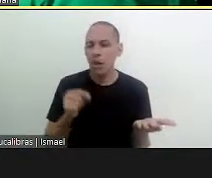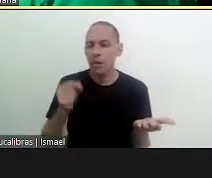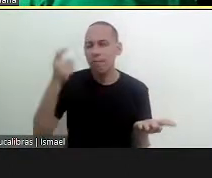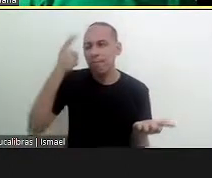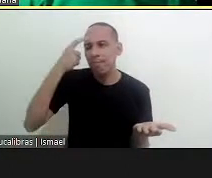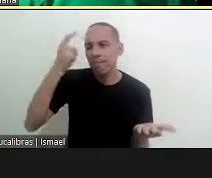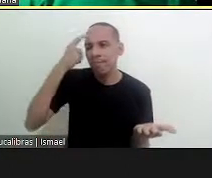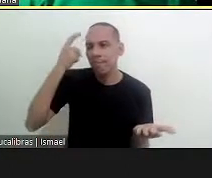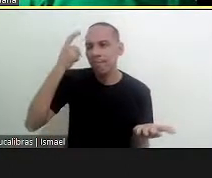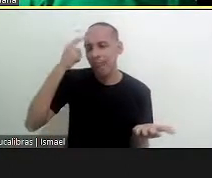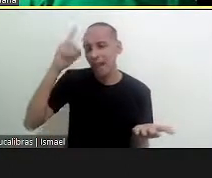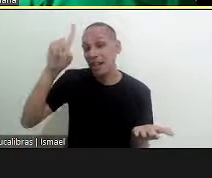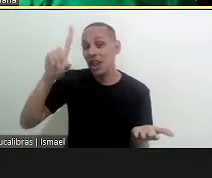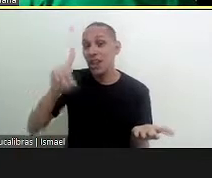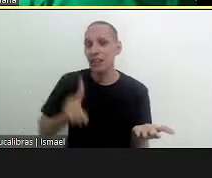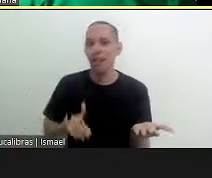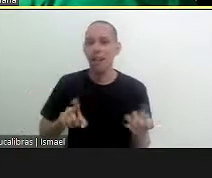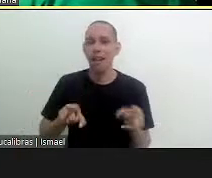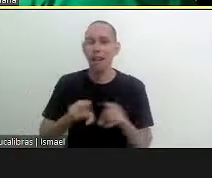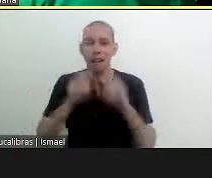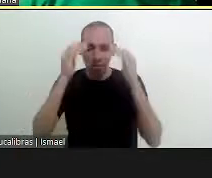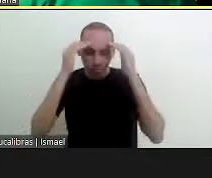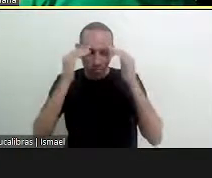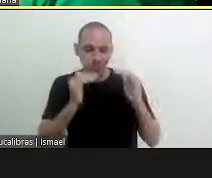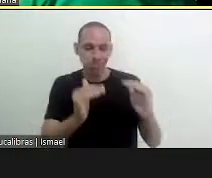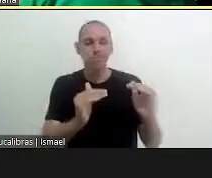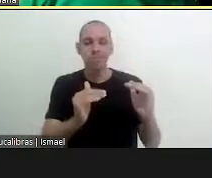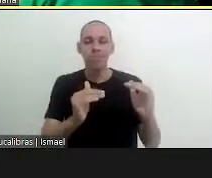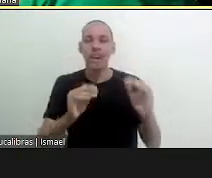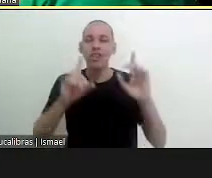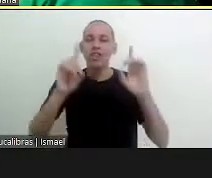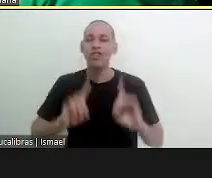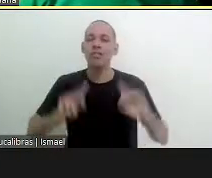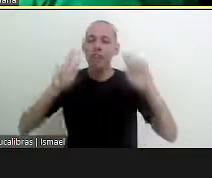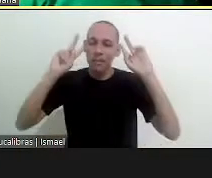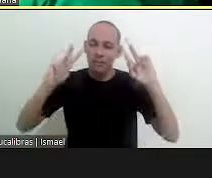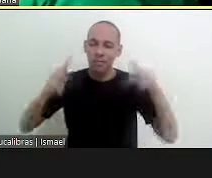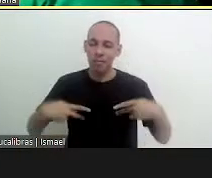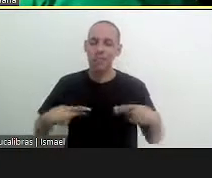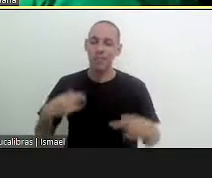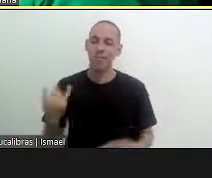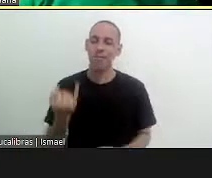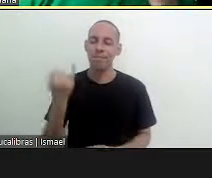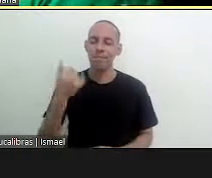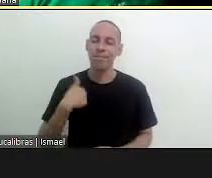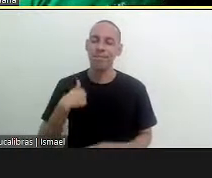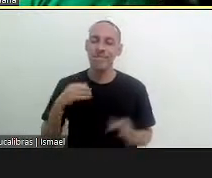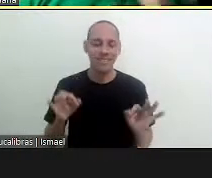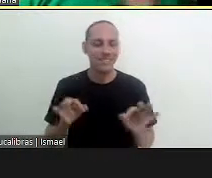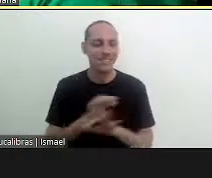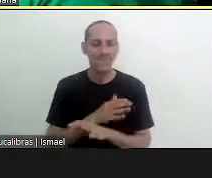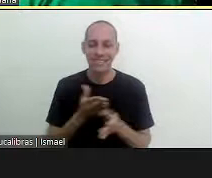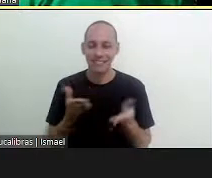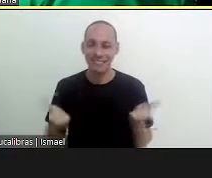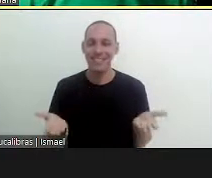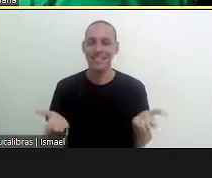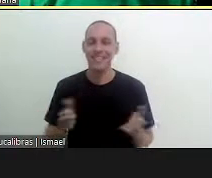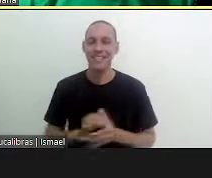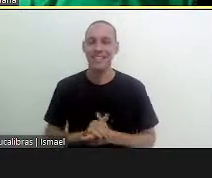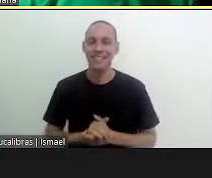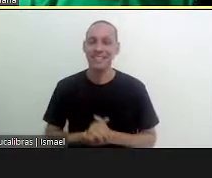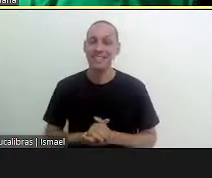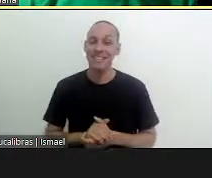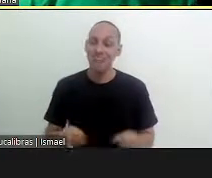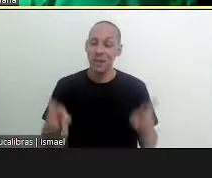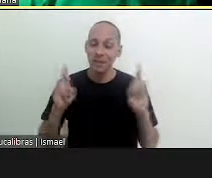to always have this concept of the respect of rights of others so i'd like to wrap up